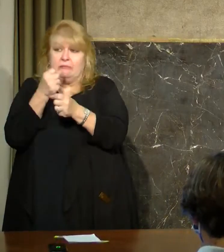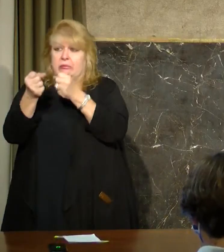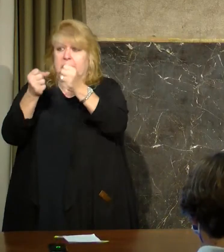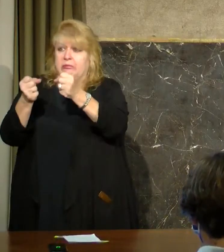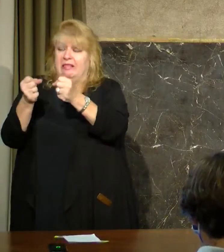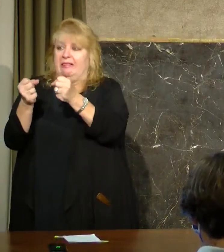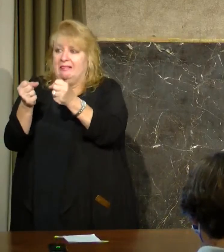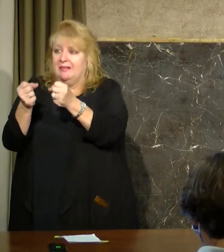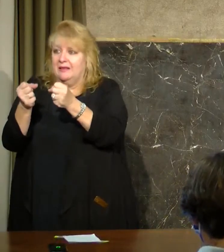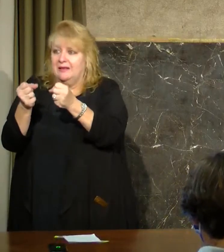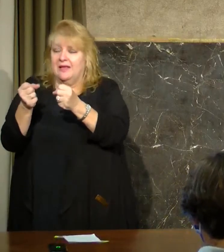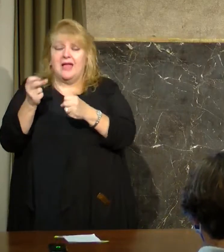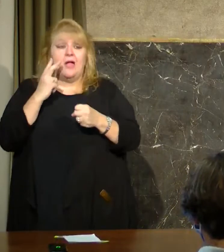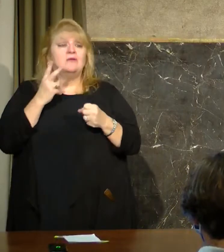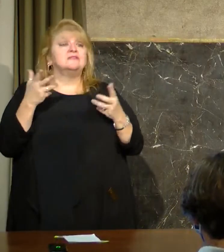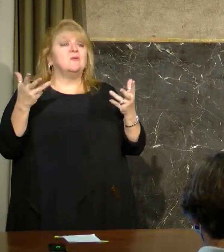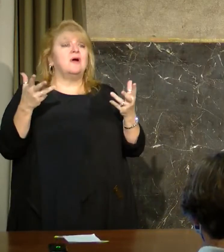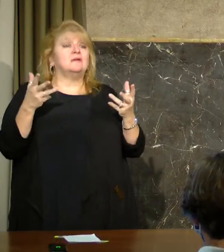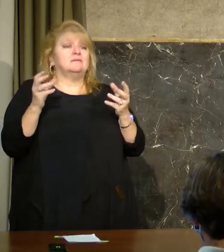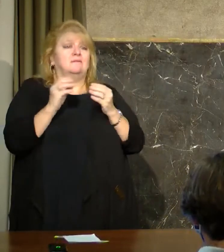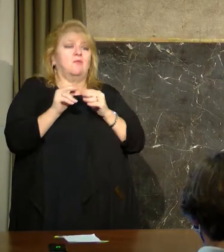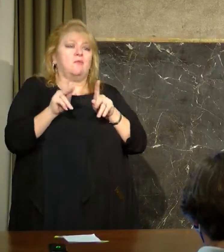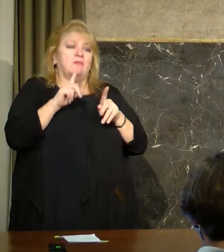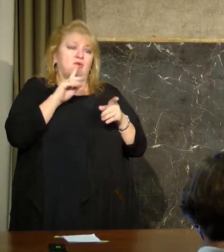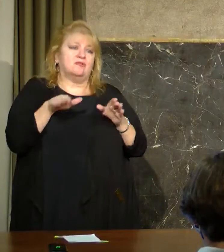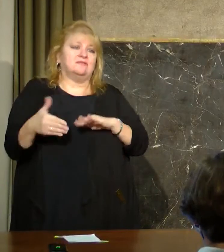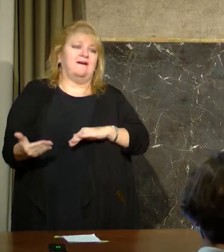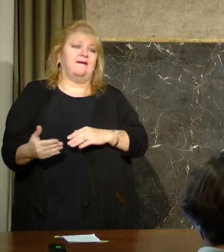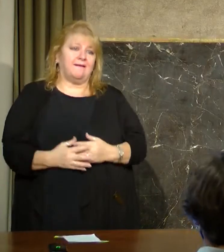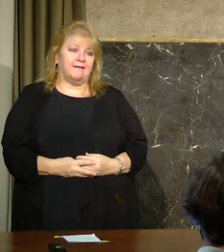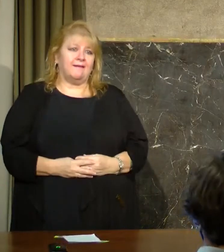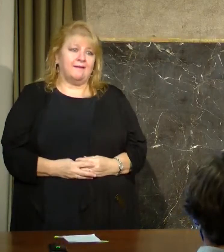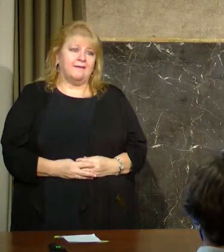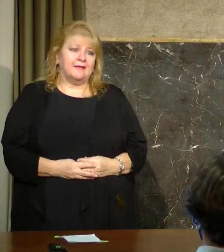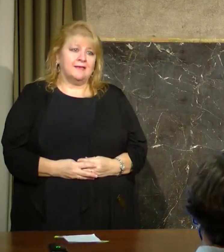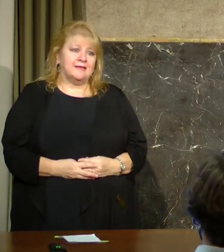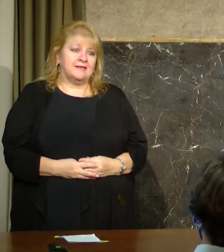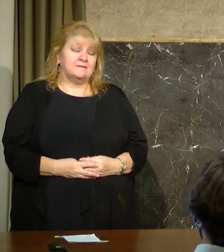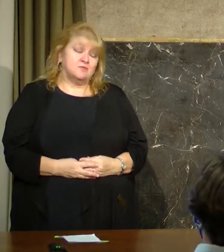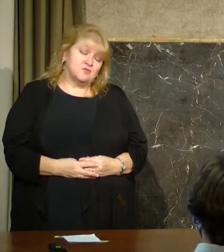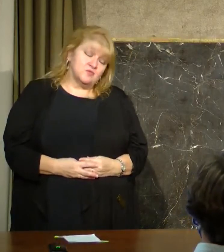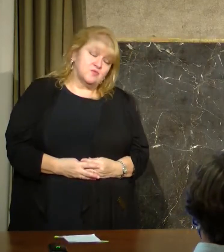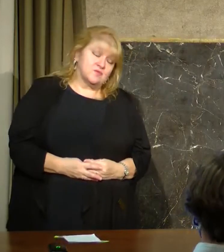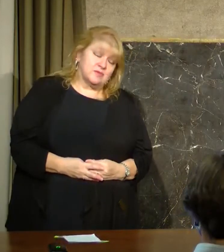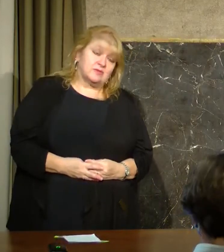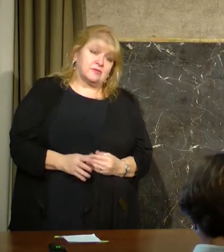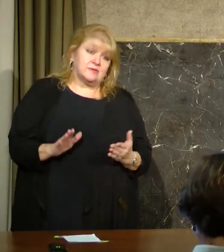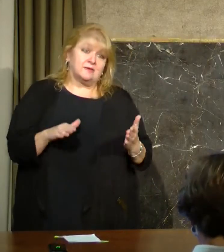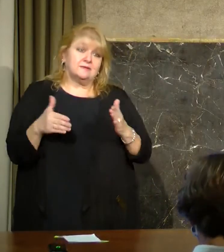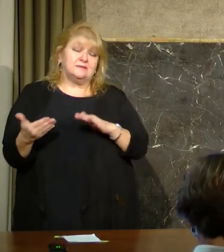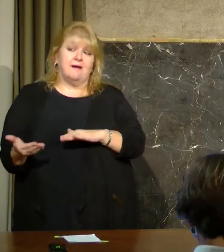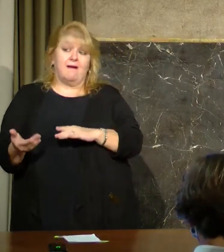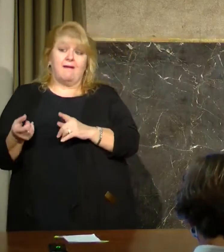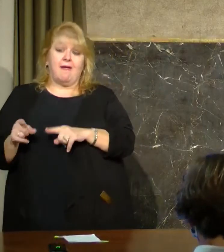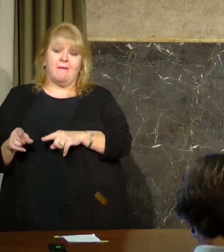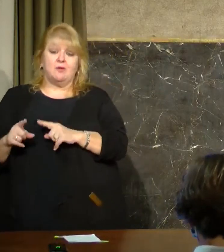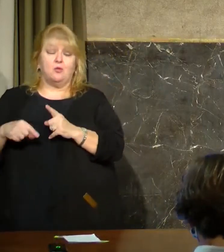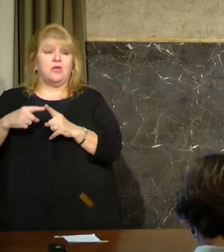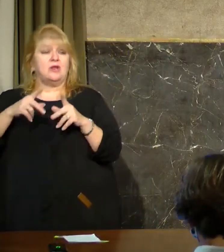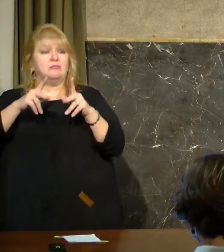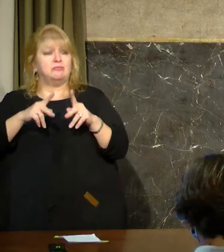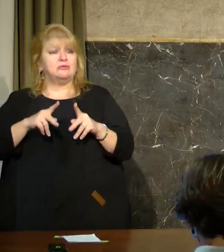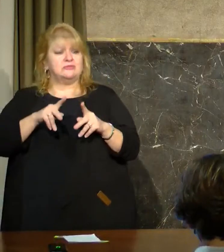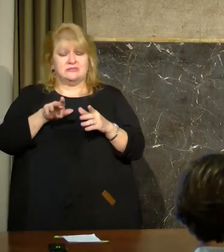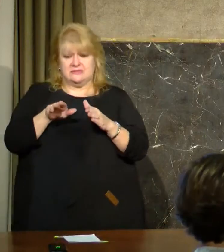And we've come to realize that deaths are really a lagging measure in this, both when someone actually